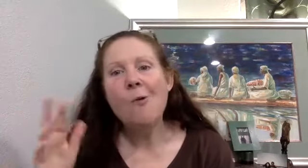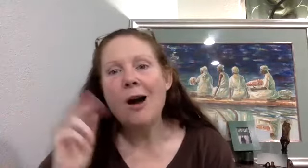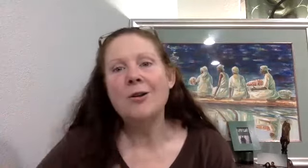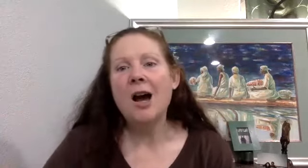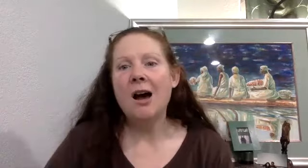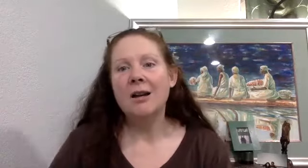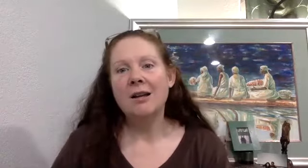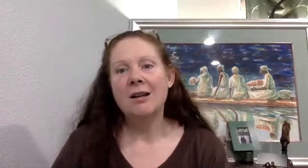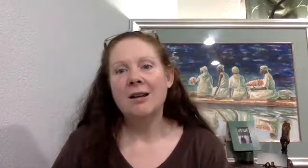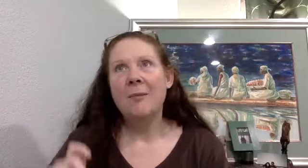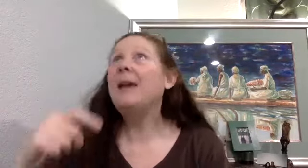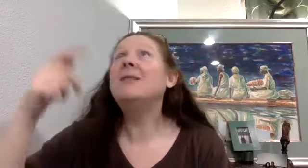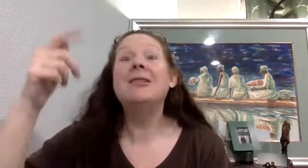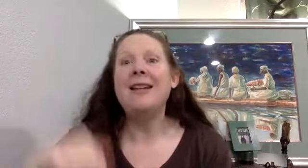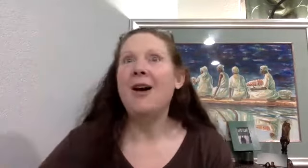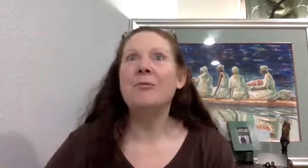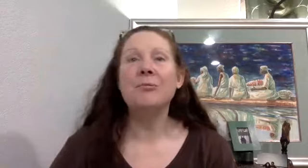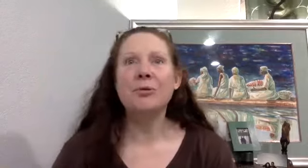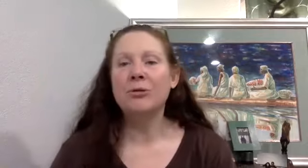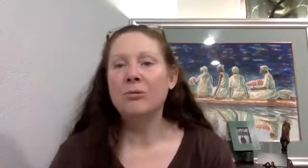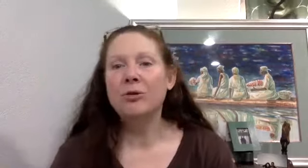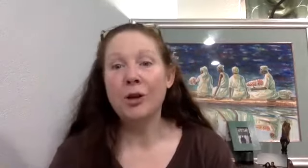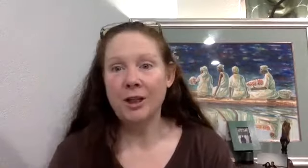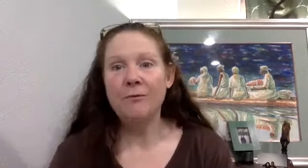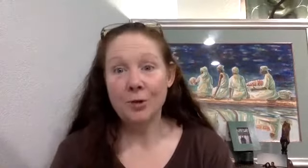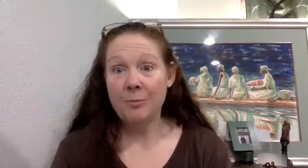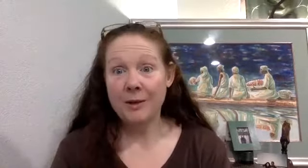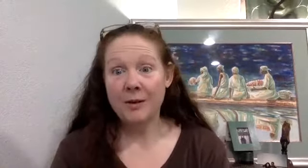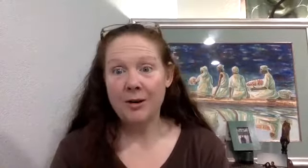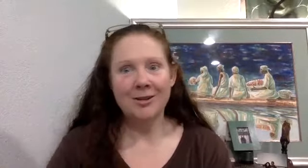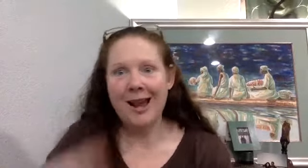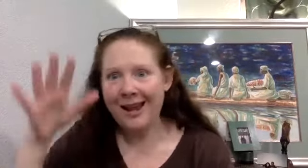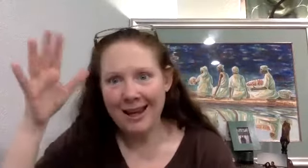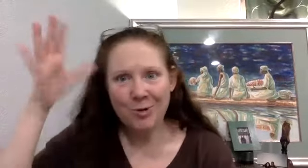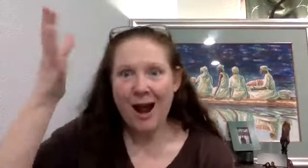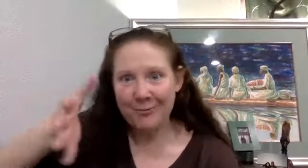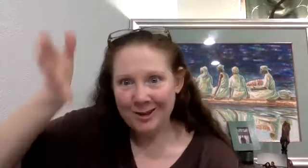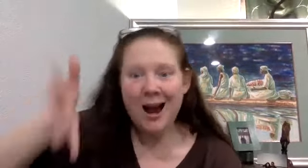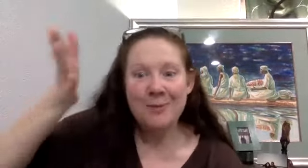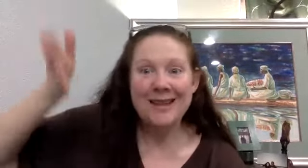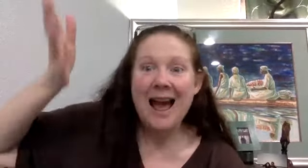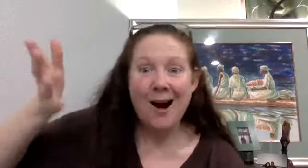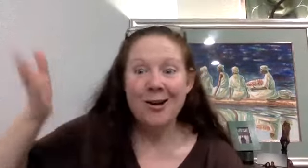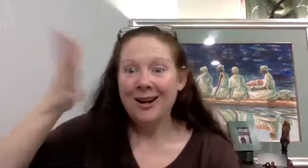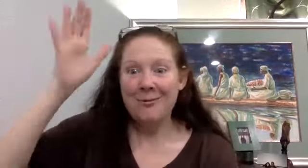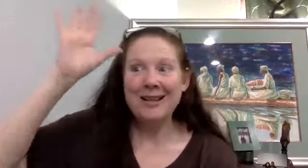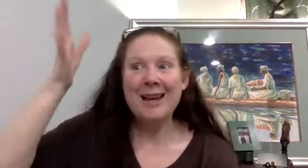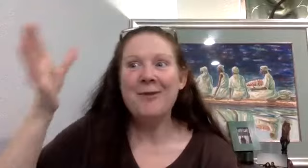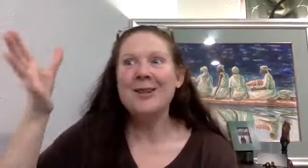walk or talk basically now 13, 14 months ago. I can't keep track of what time is now. I mean, like it feels